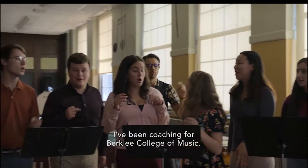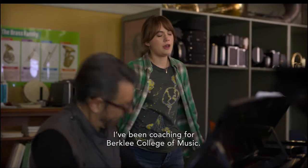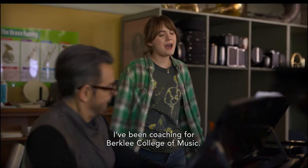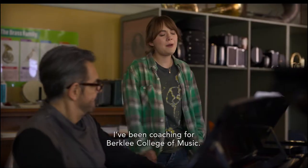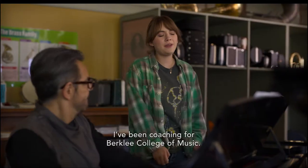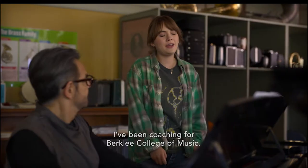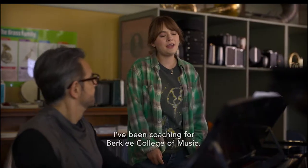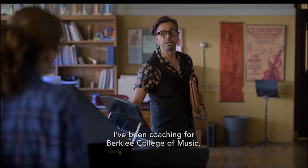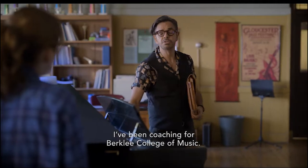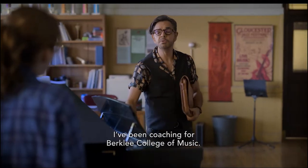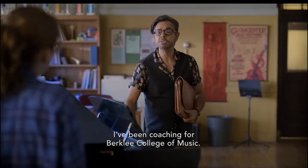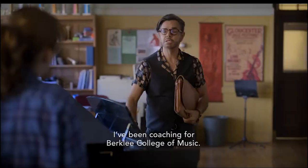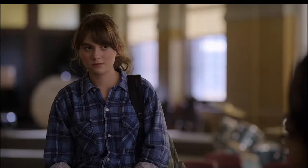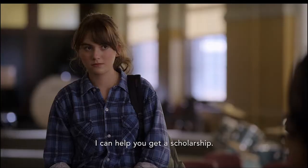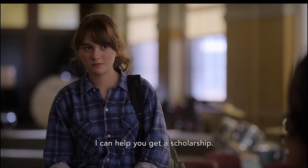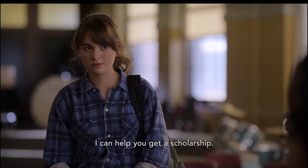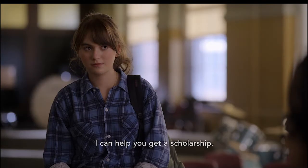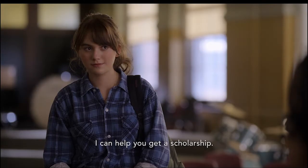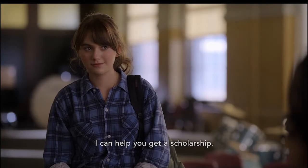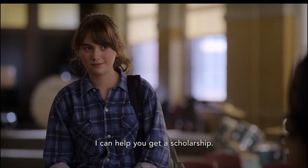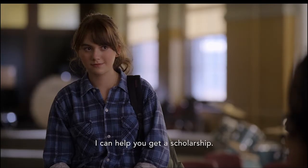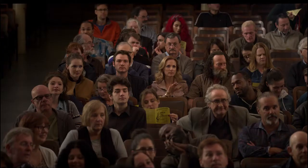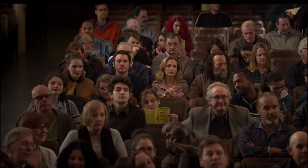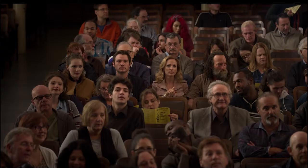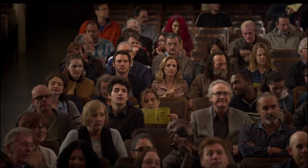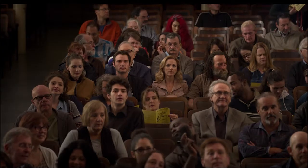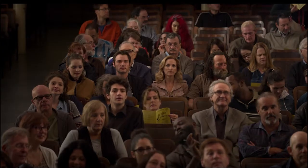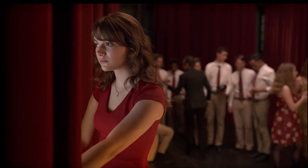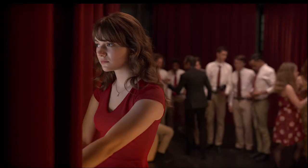I've been coaching for a Berklee College of Music. I can help you get a scholarship.